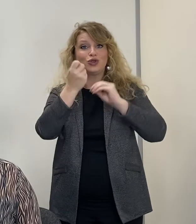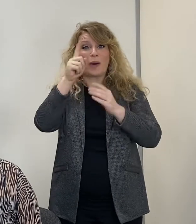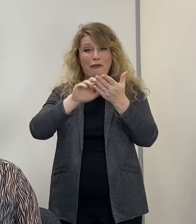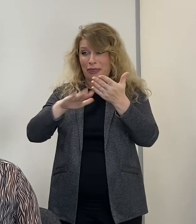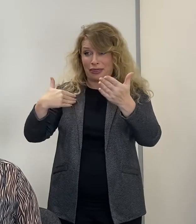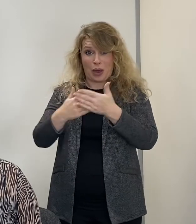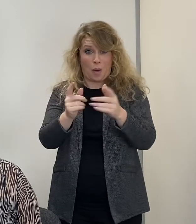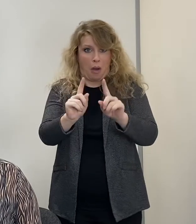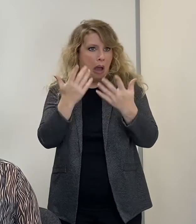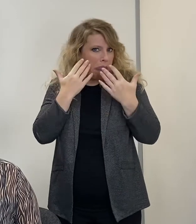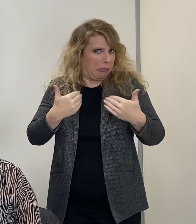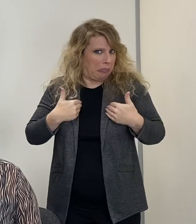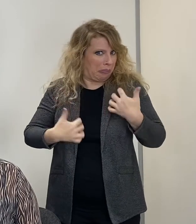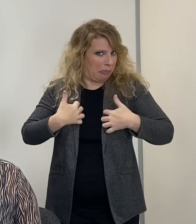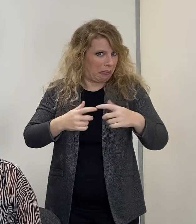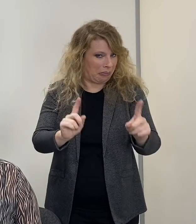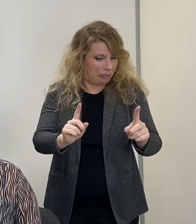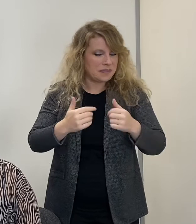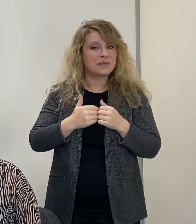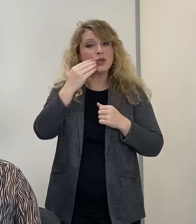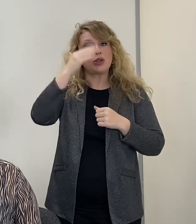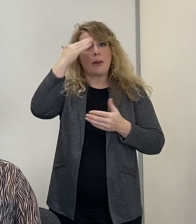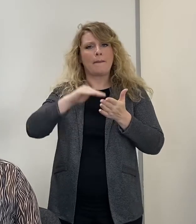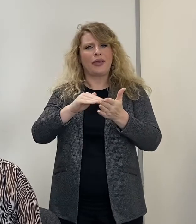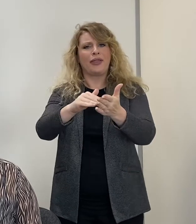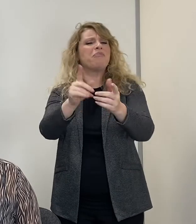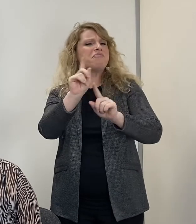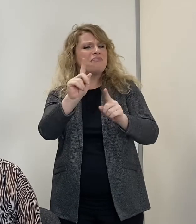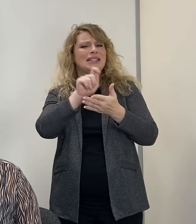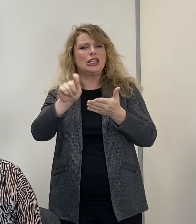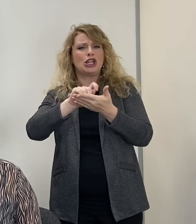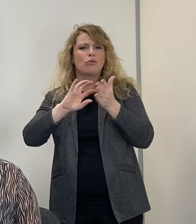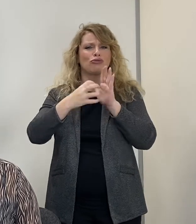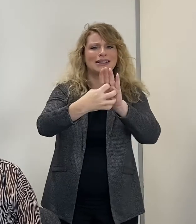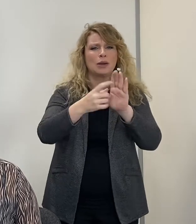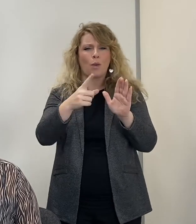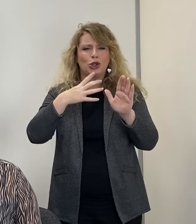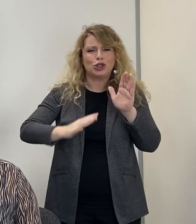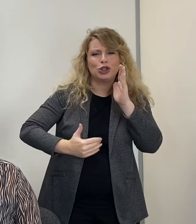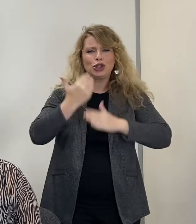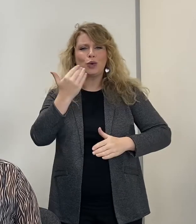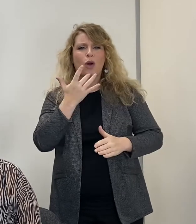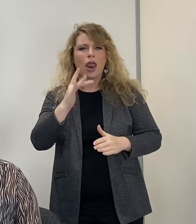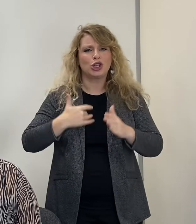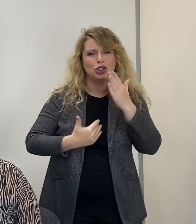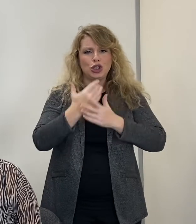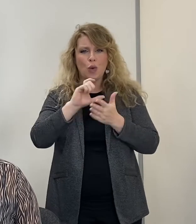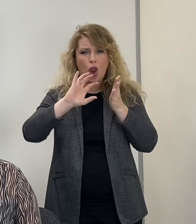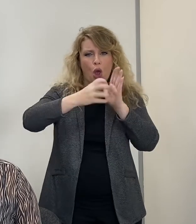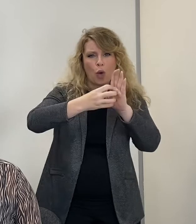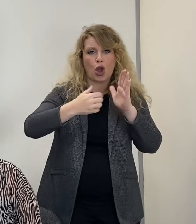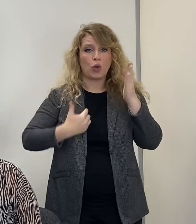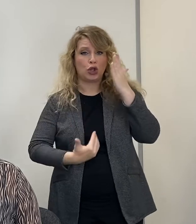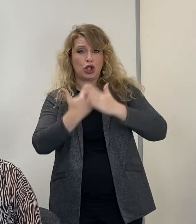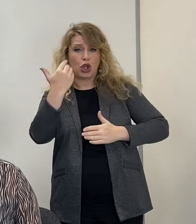In the summer months, we began to update the signature branding. With new colours and a refreshed logo, the new brand would be